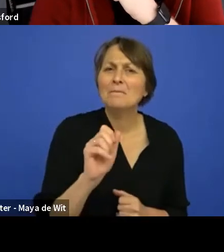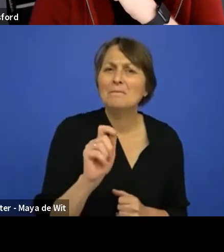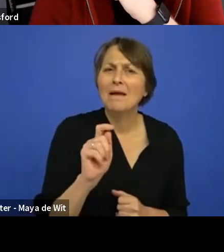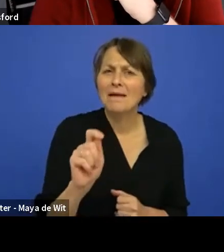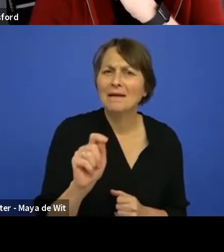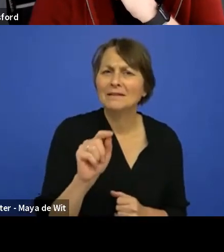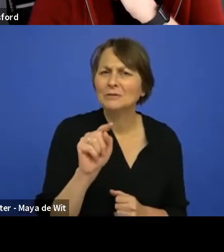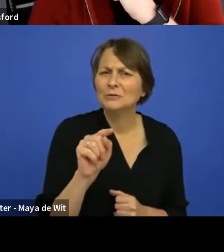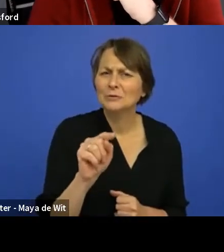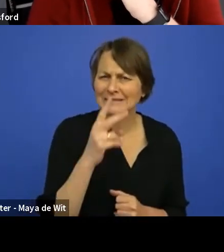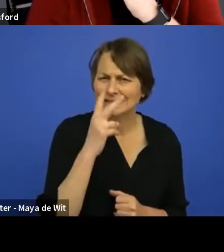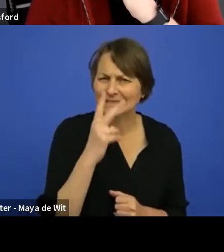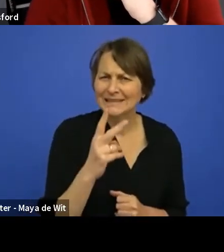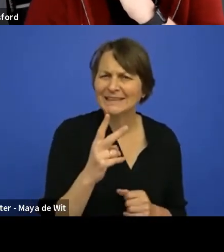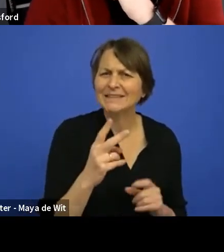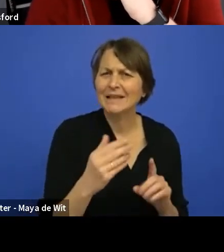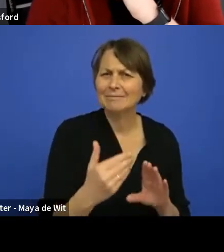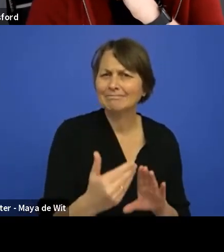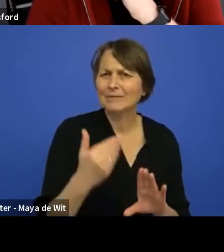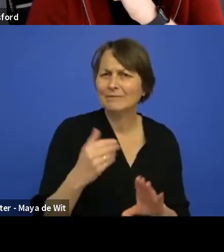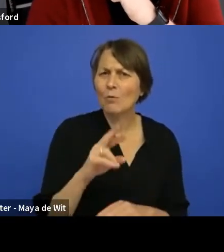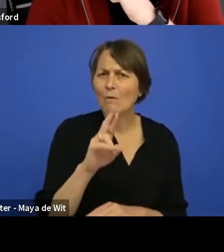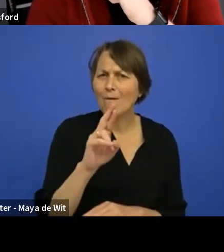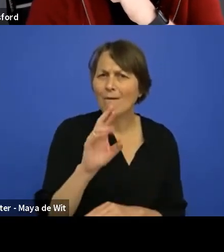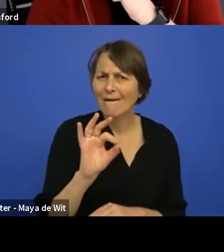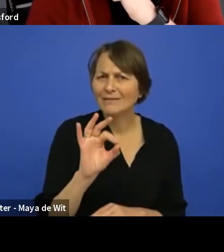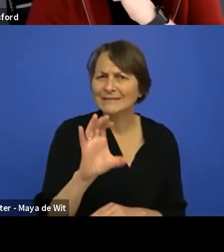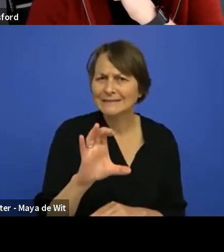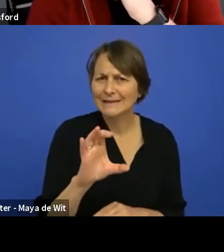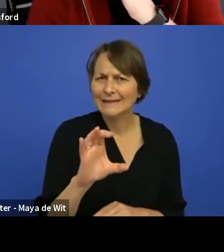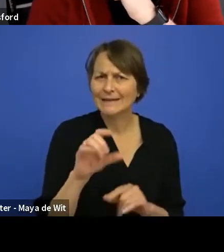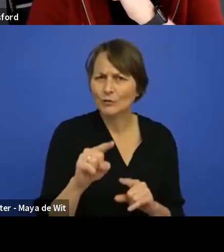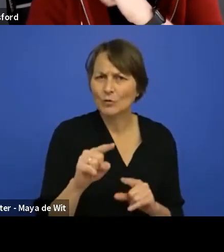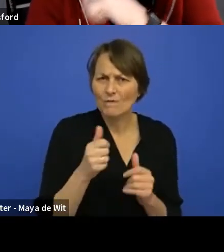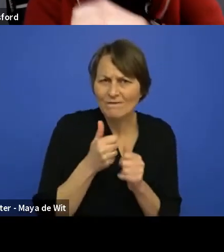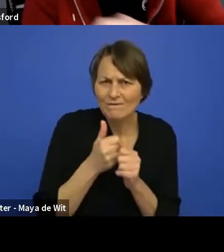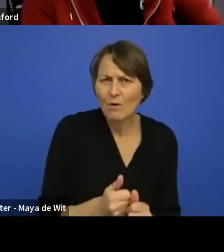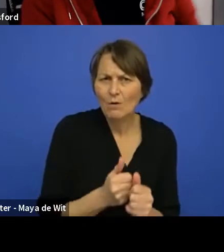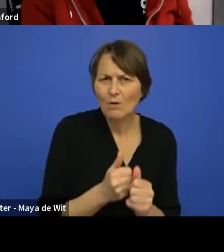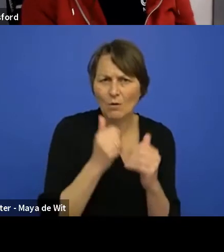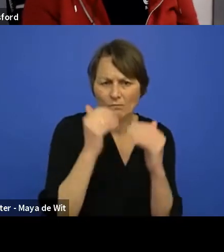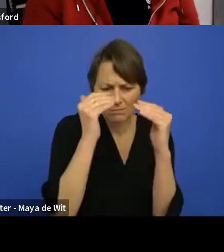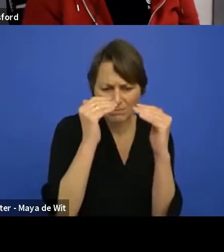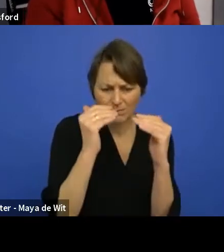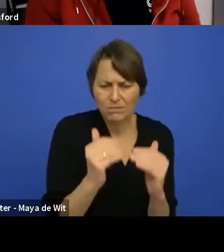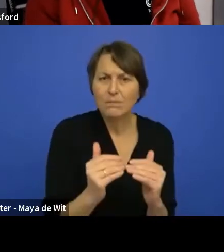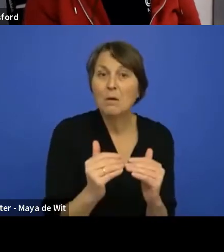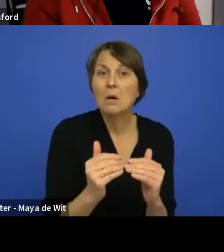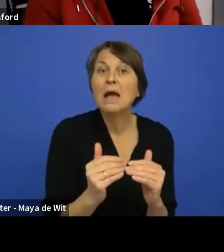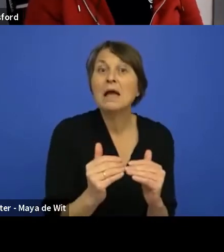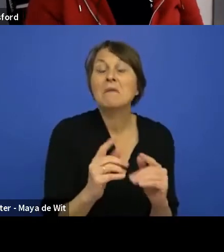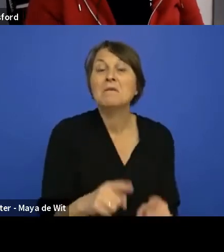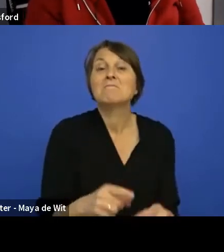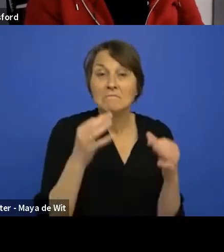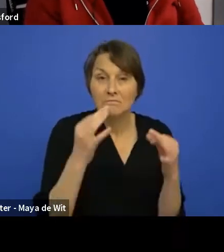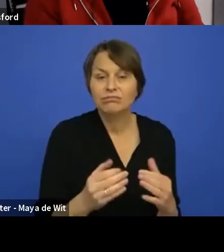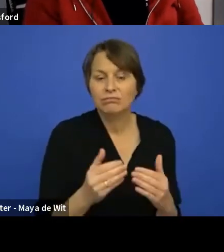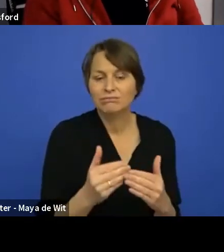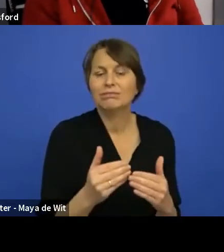anyway, before any commitment to any particular framework in the back office, because I guess what, sorry, whilst people are